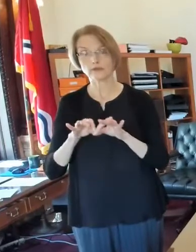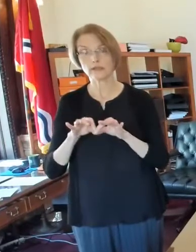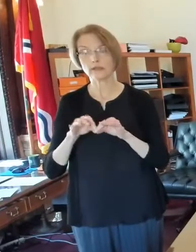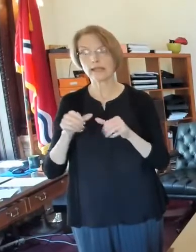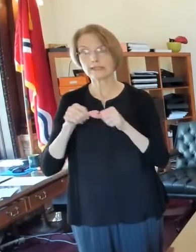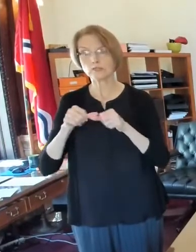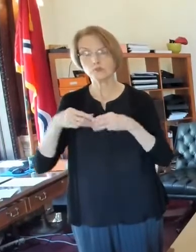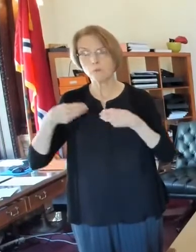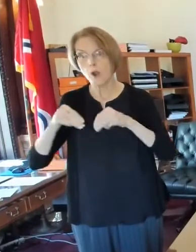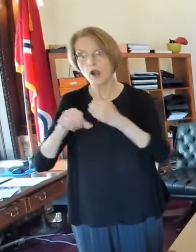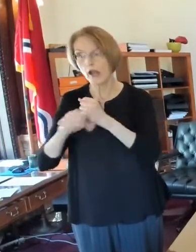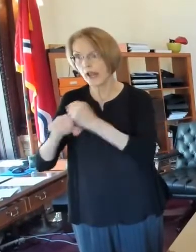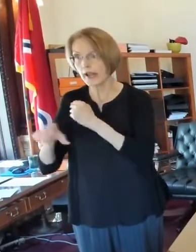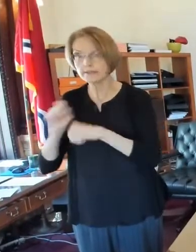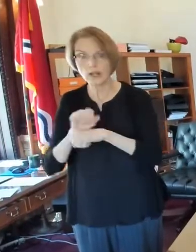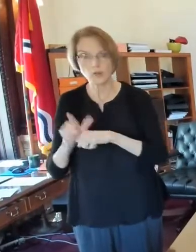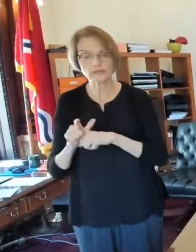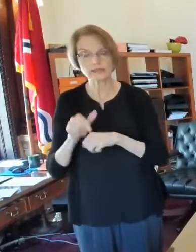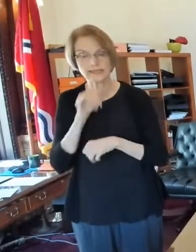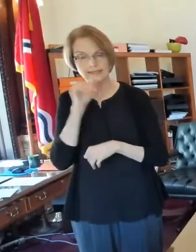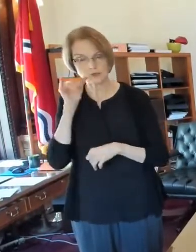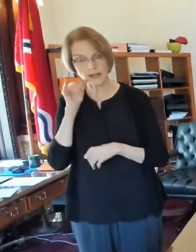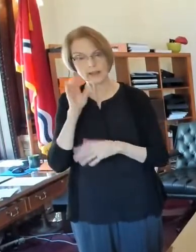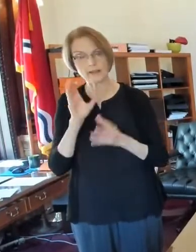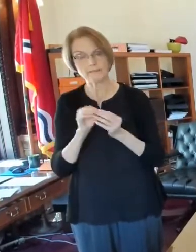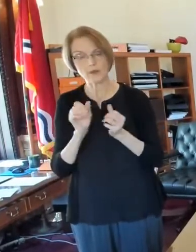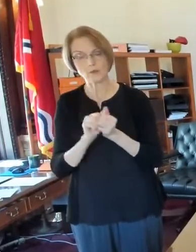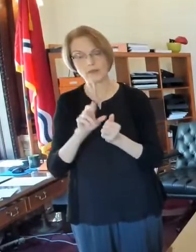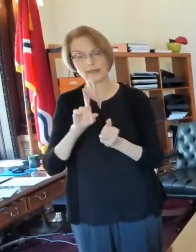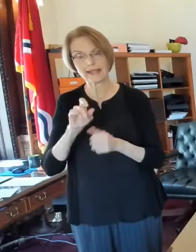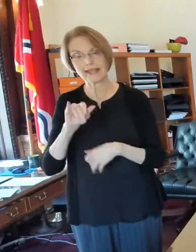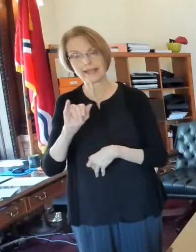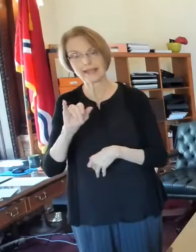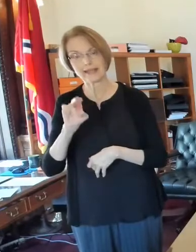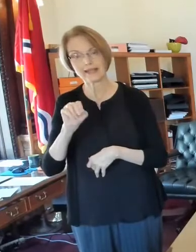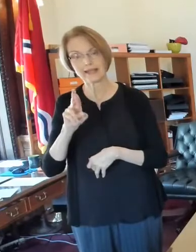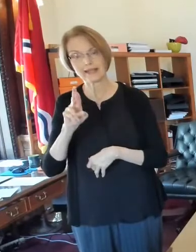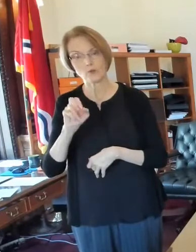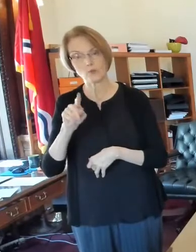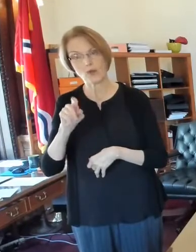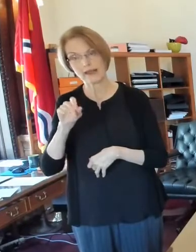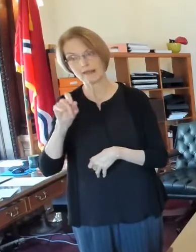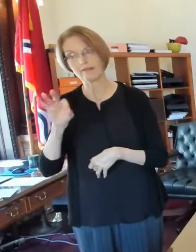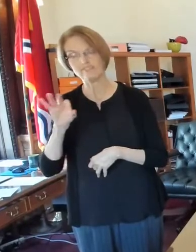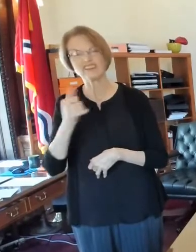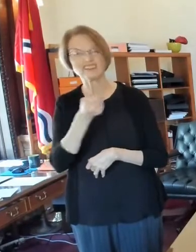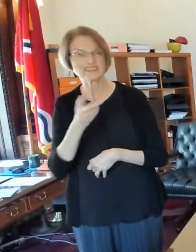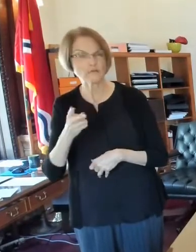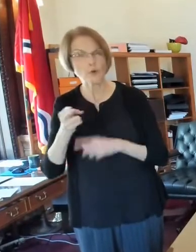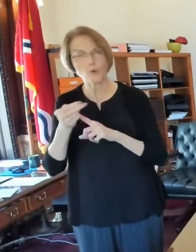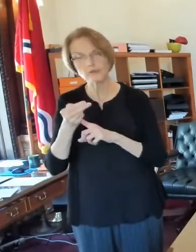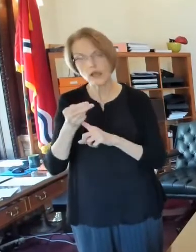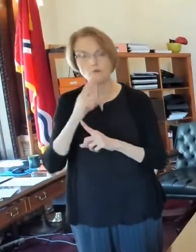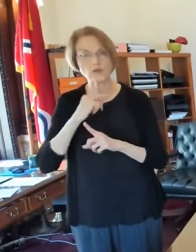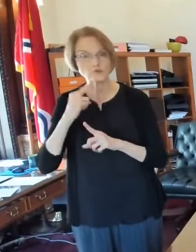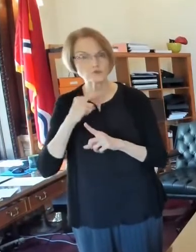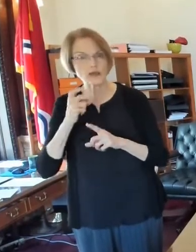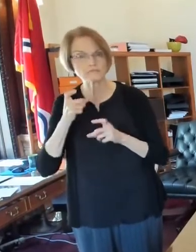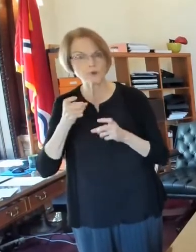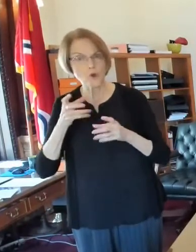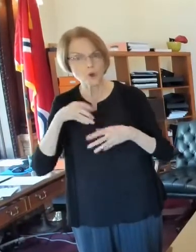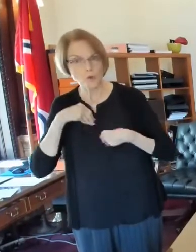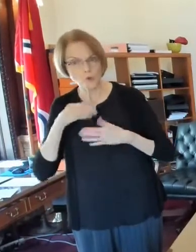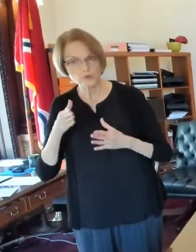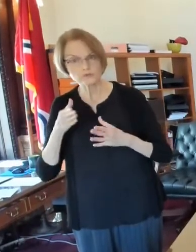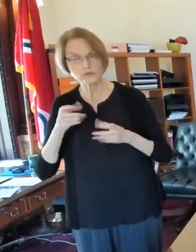go on. I know I met yesterday with Kitty Ratcliffe and a number of hotel operators and restaurant operators, uh, about the marketing